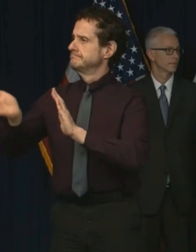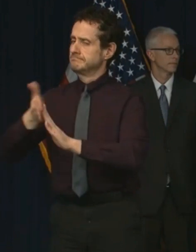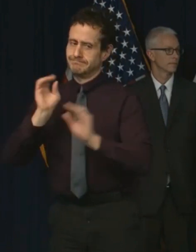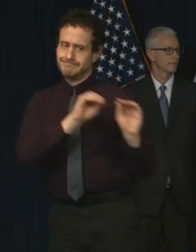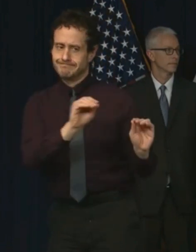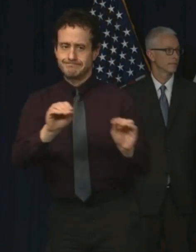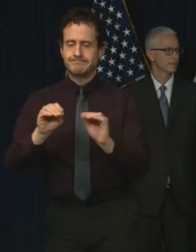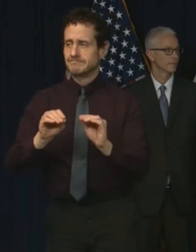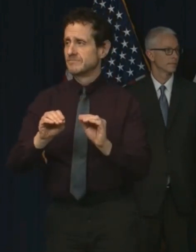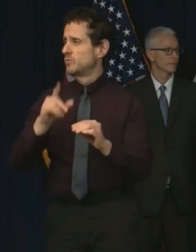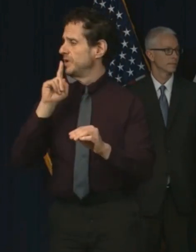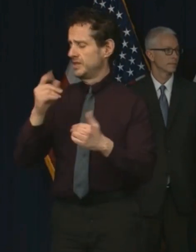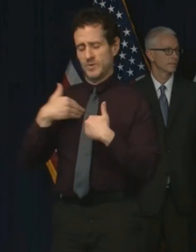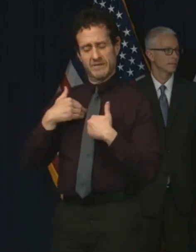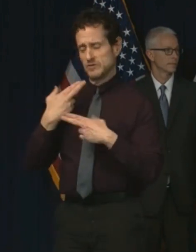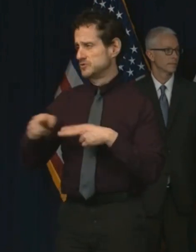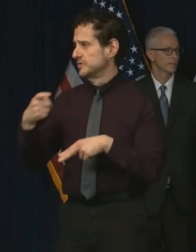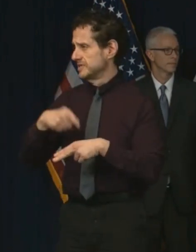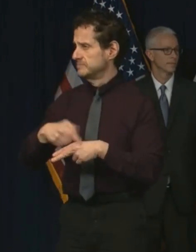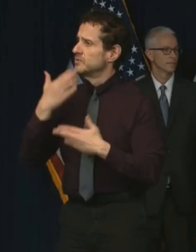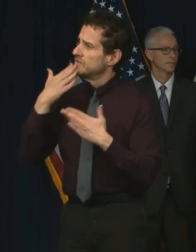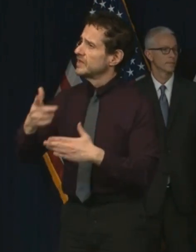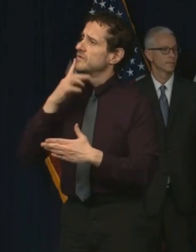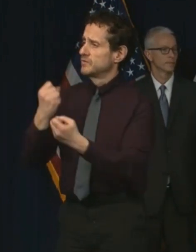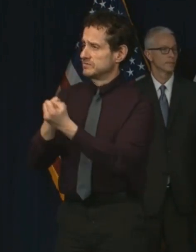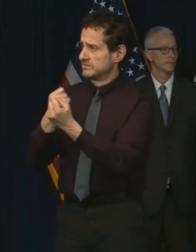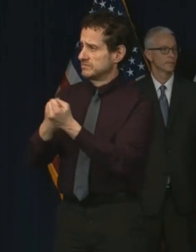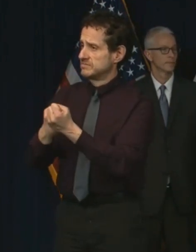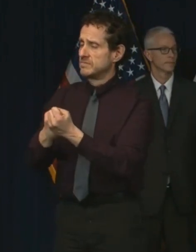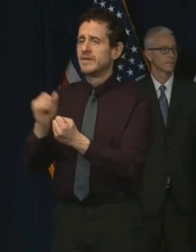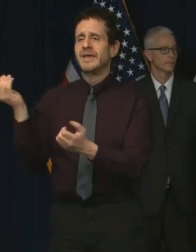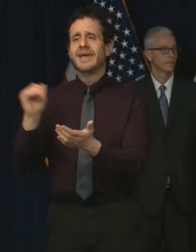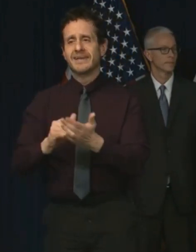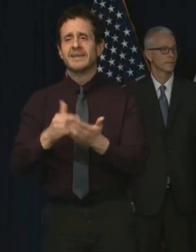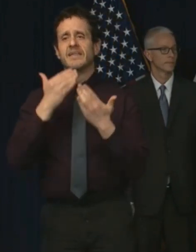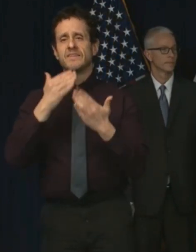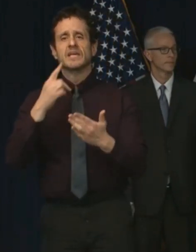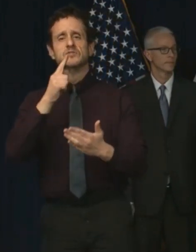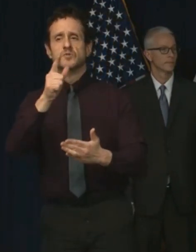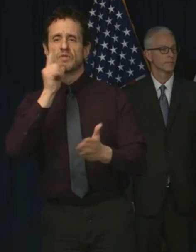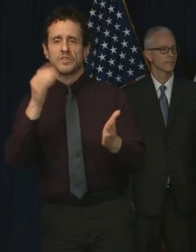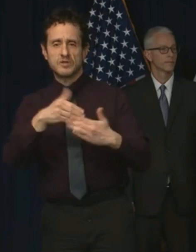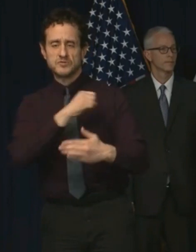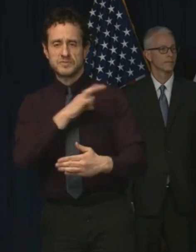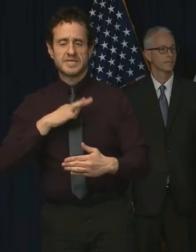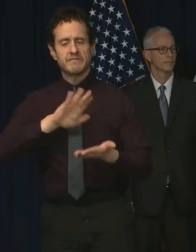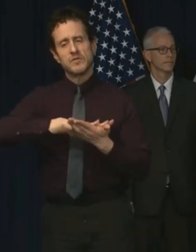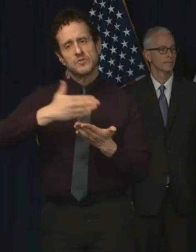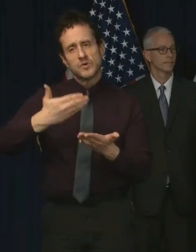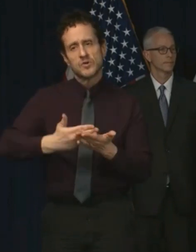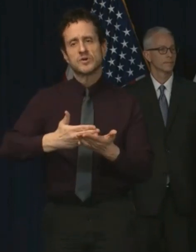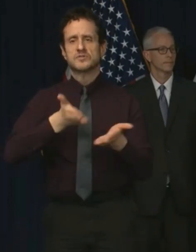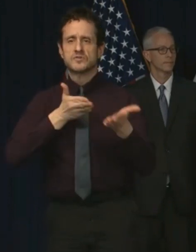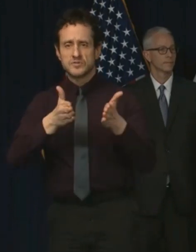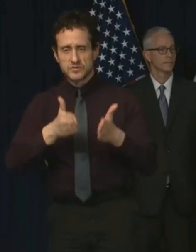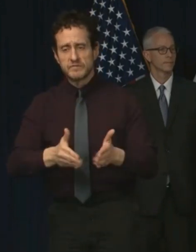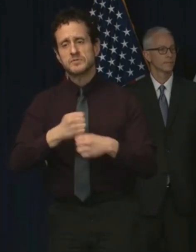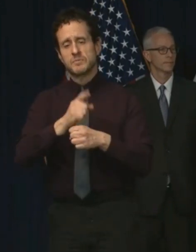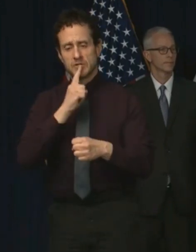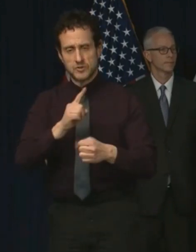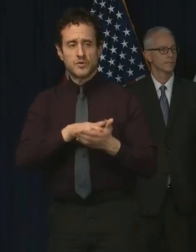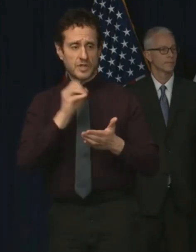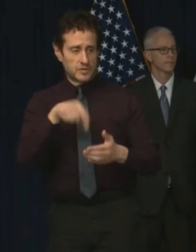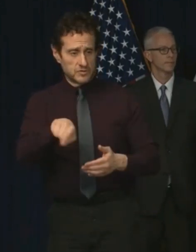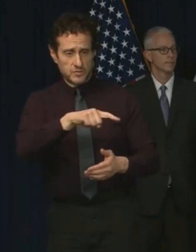in a short amount of time. And thanks, of course, to the lunchroom staff and others who are working so hard to make sure that our